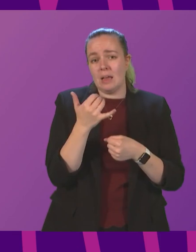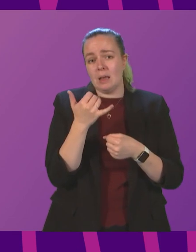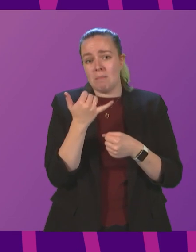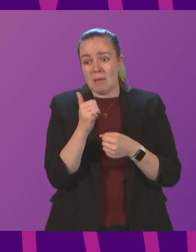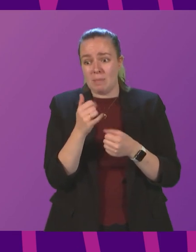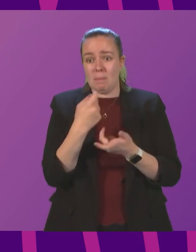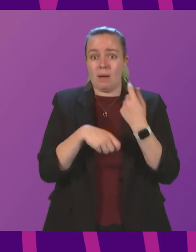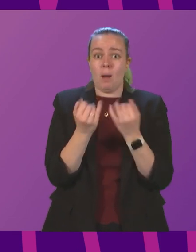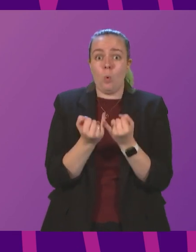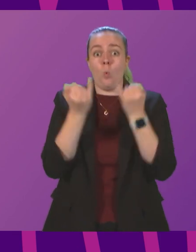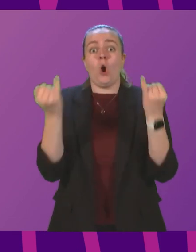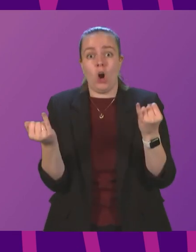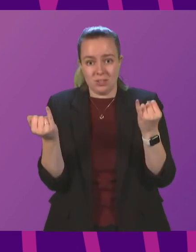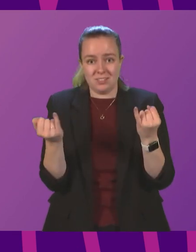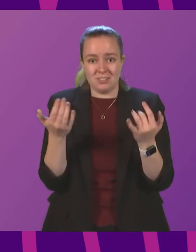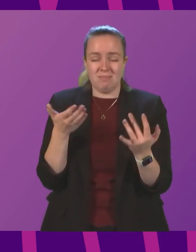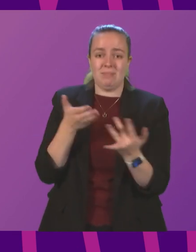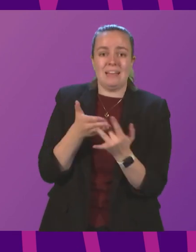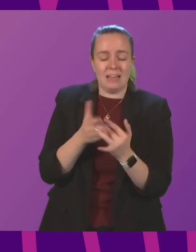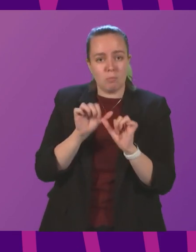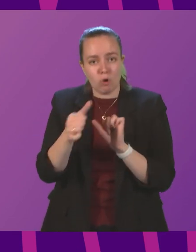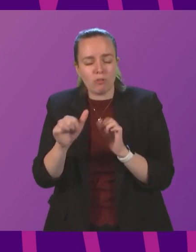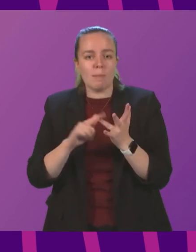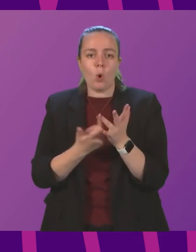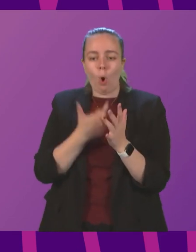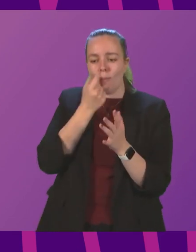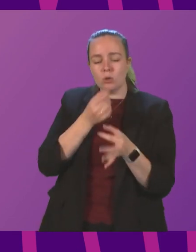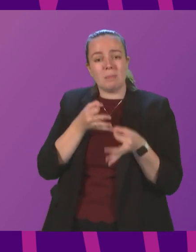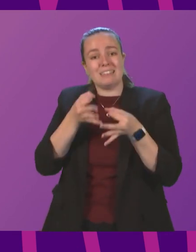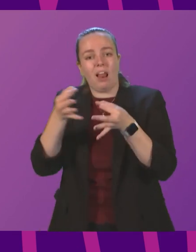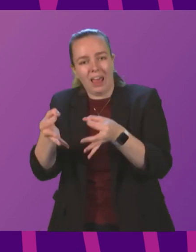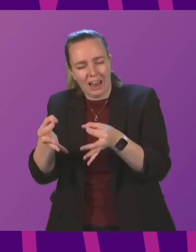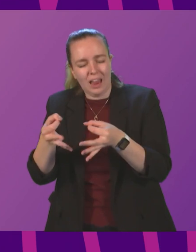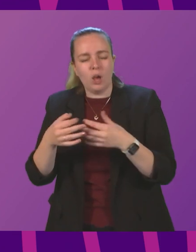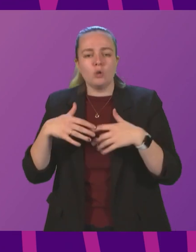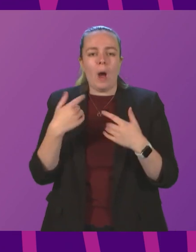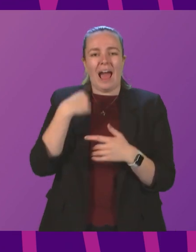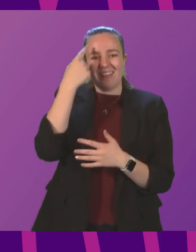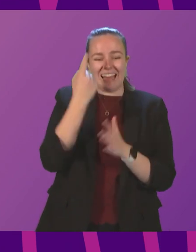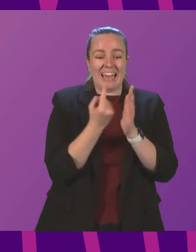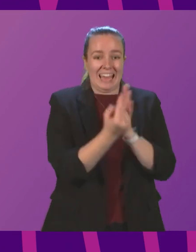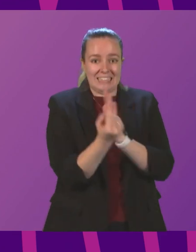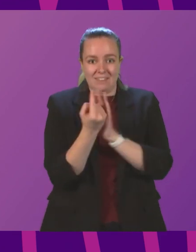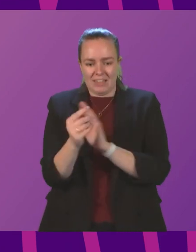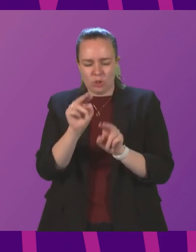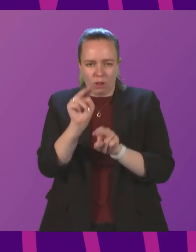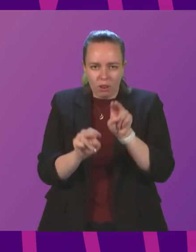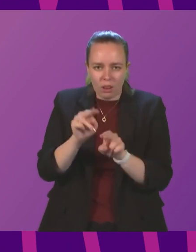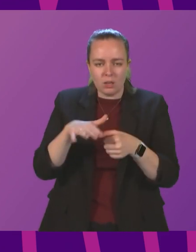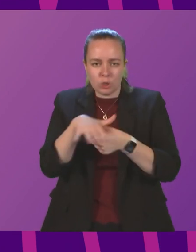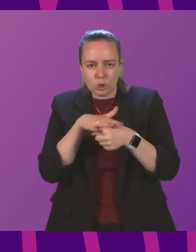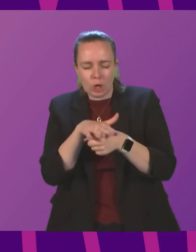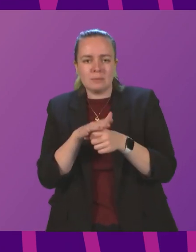accelerated someone's access to the programme or in fact may have delayed their access. So I think an individual assessment of those